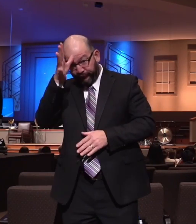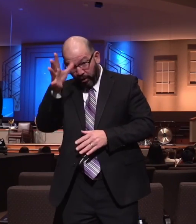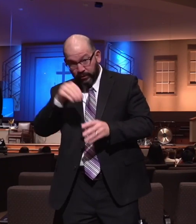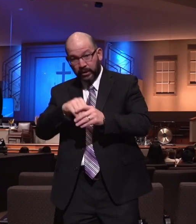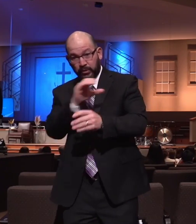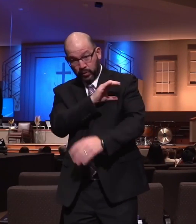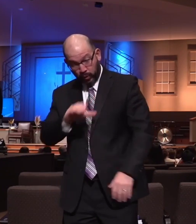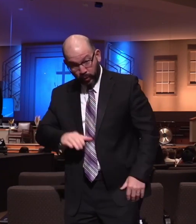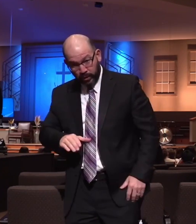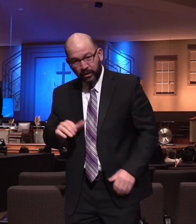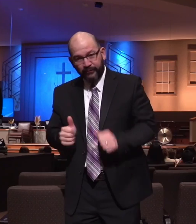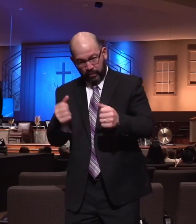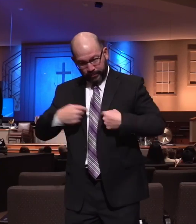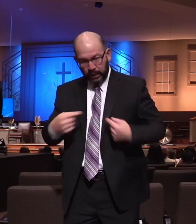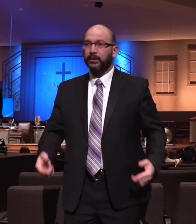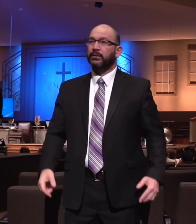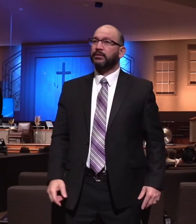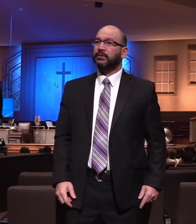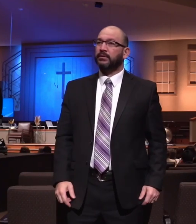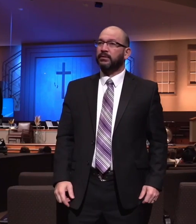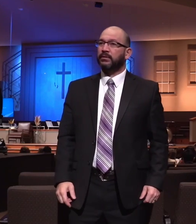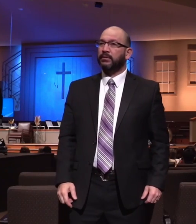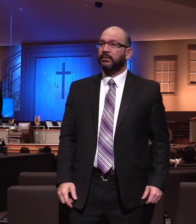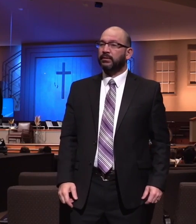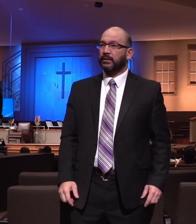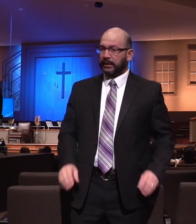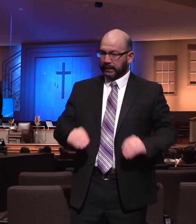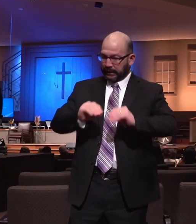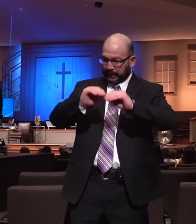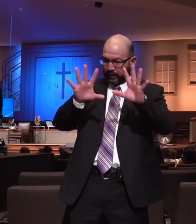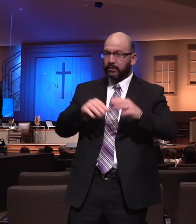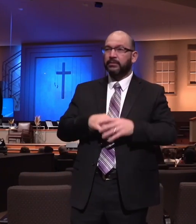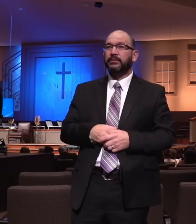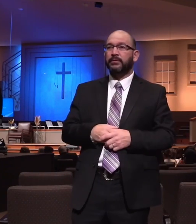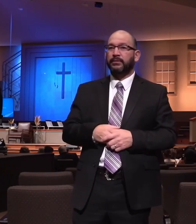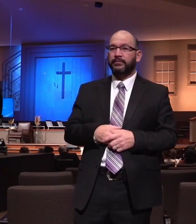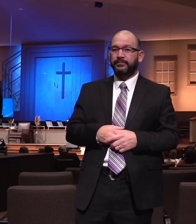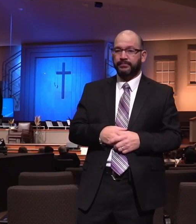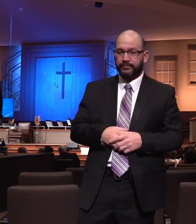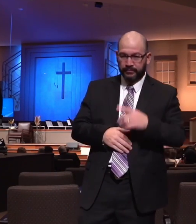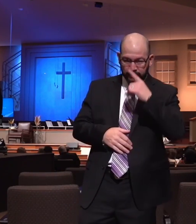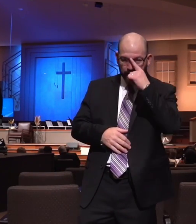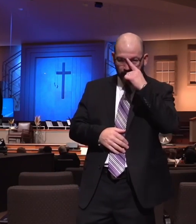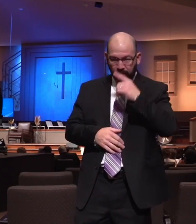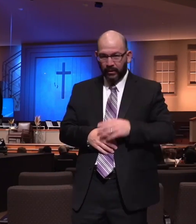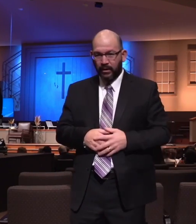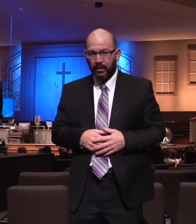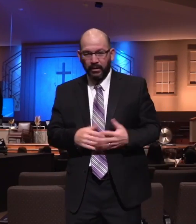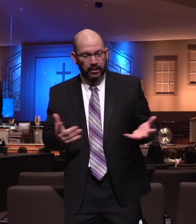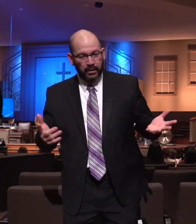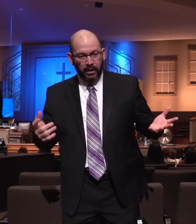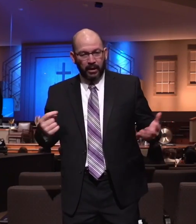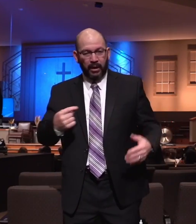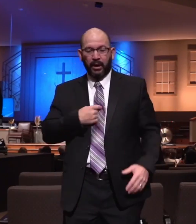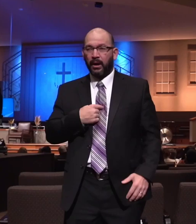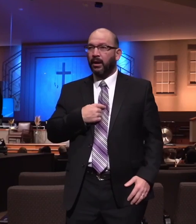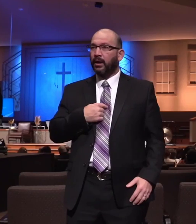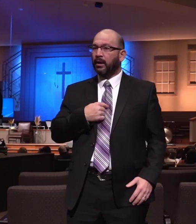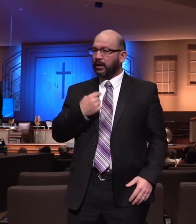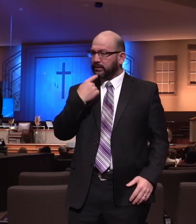you followers of me. Now, I'm be very clear. This is not an insecure bone in my body as I say this. I'd say this in any church anywhere.